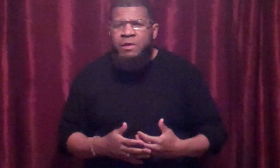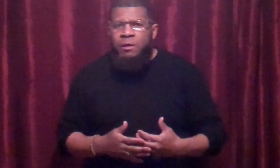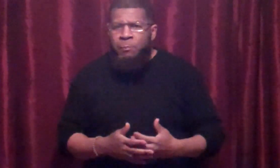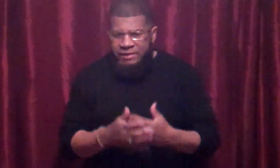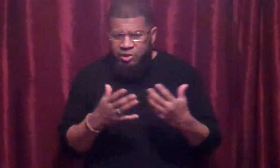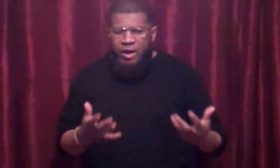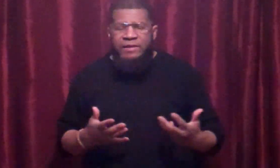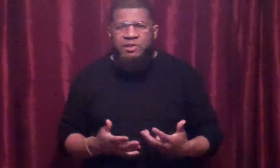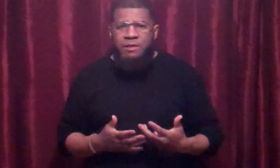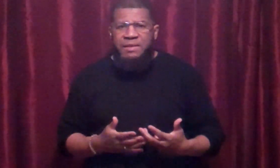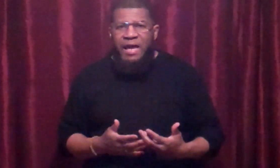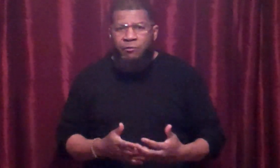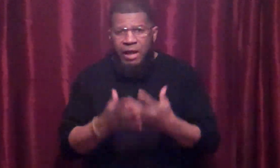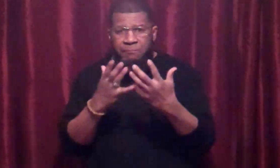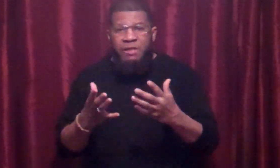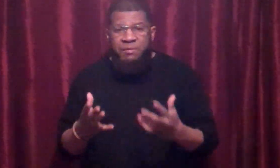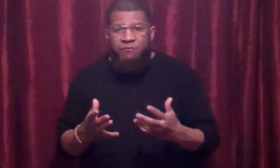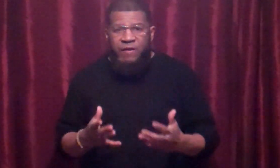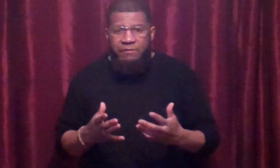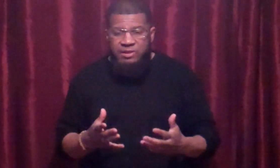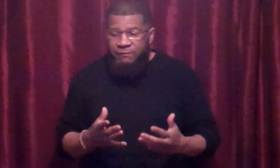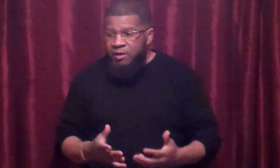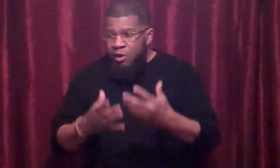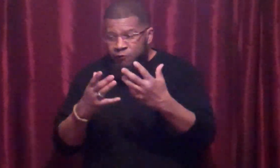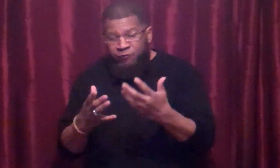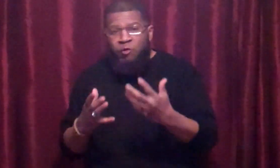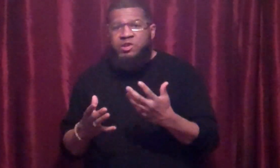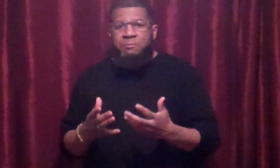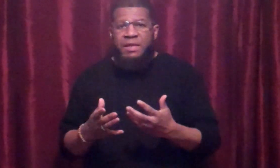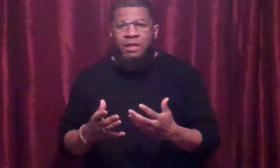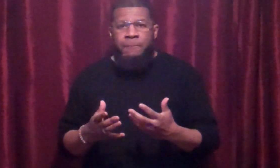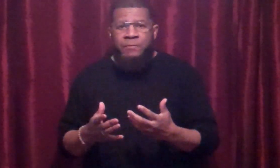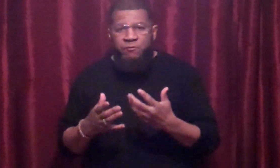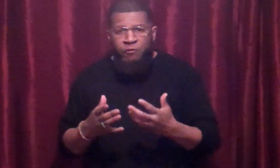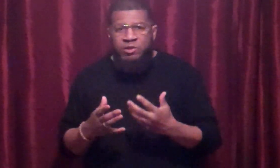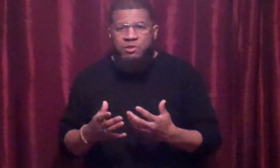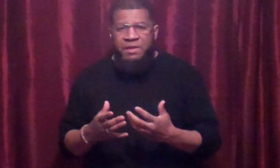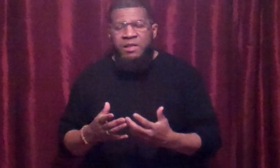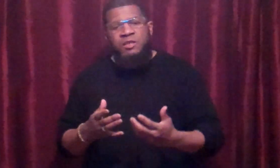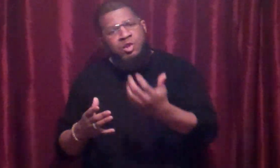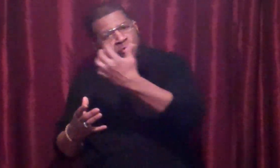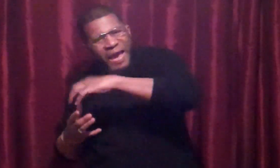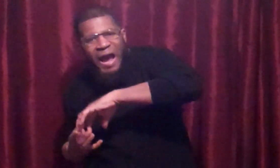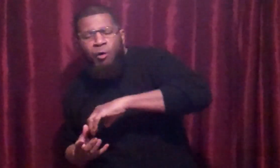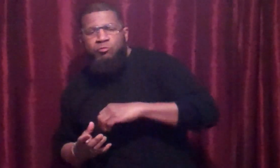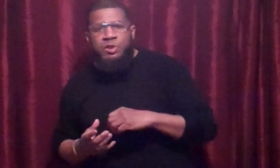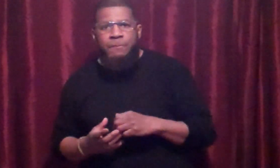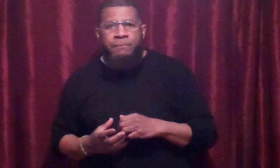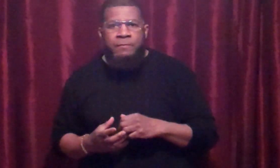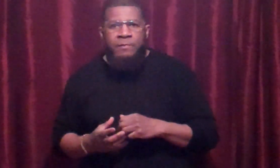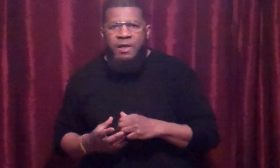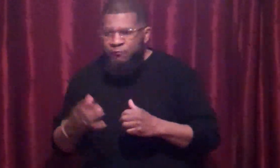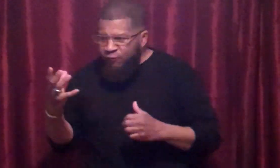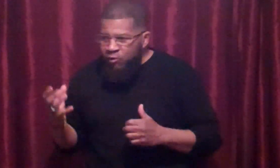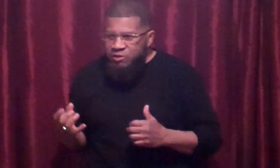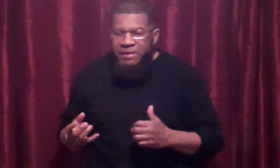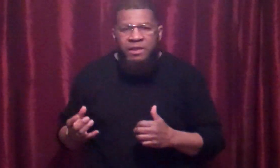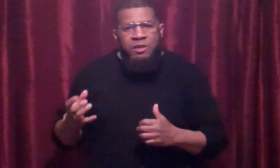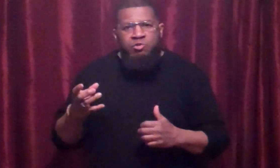But he tried to take me down. Now, me being 5'7", forced me, forced me to gouge. It forced me to